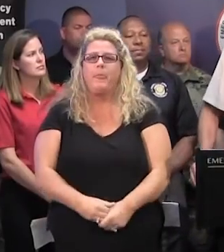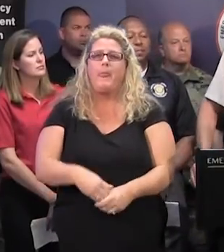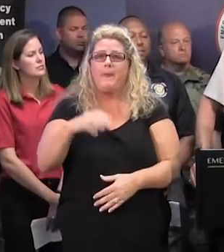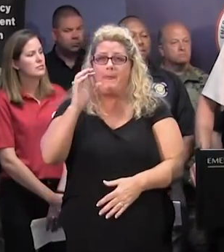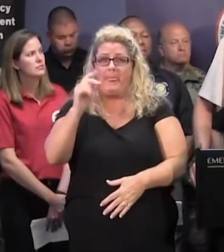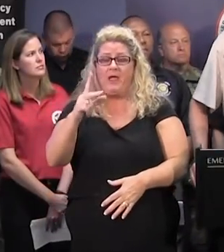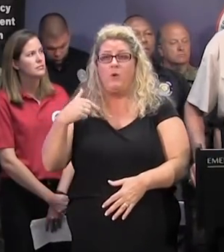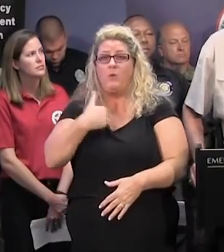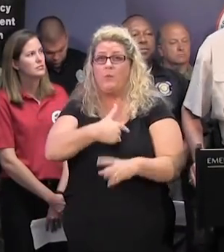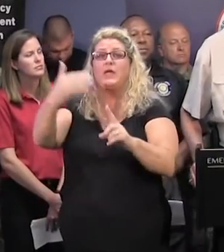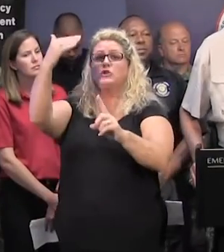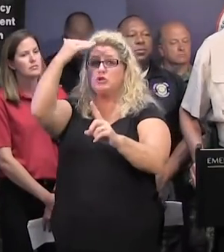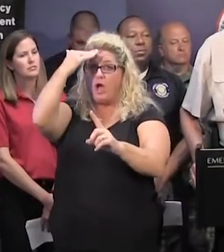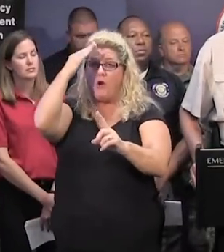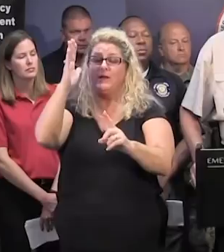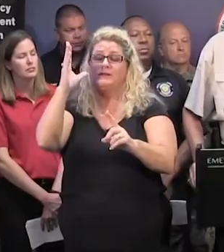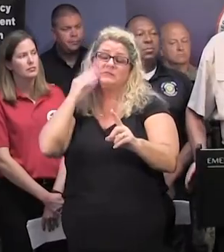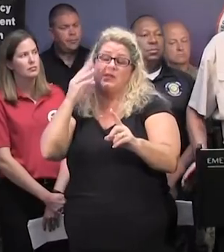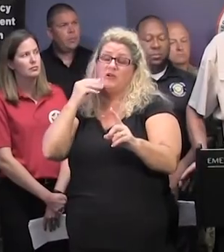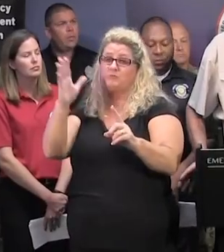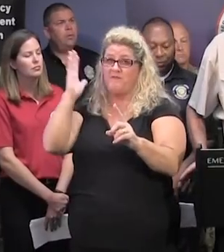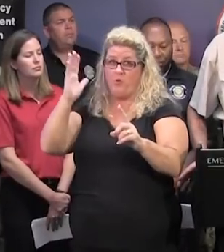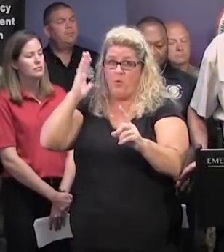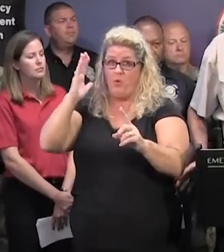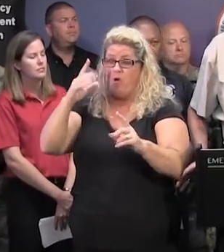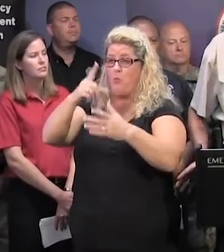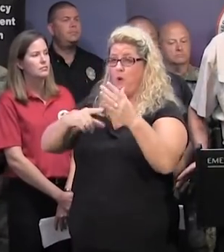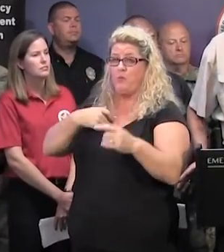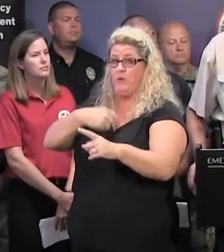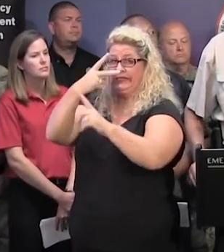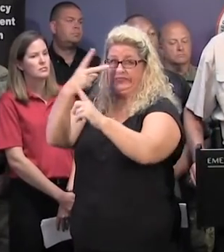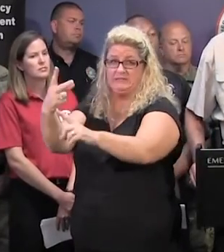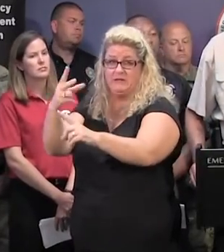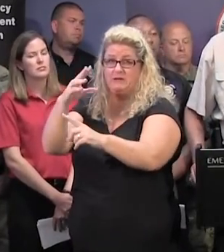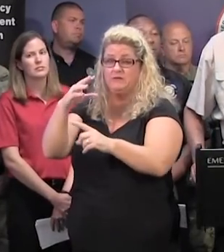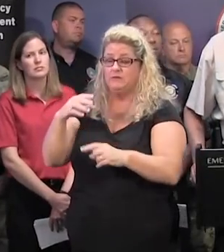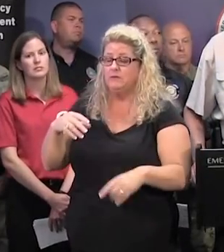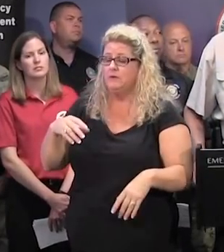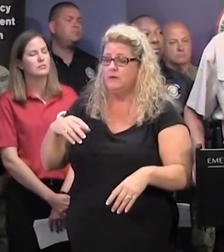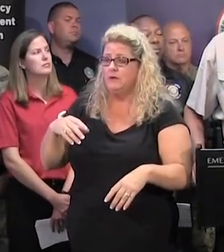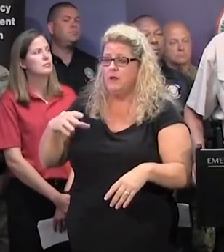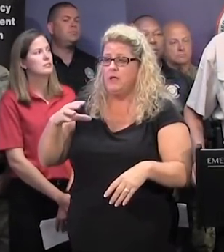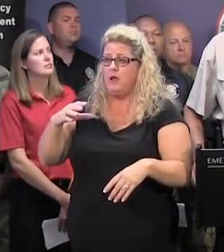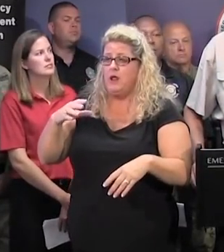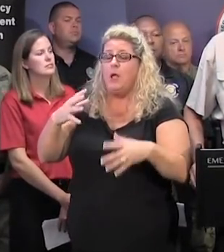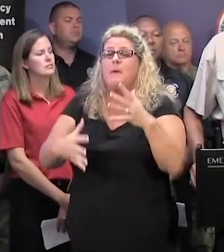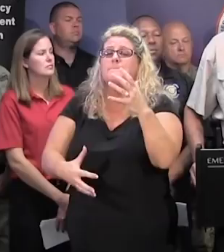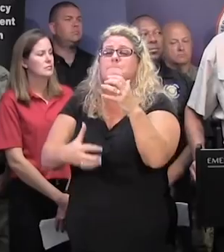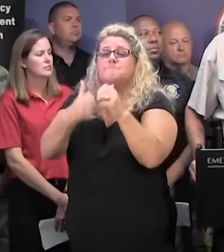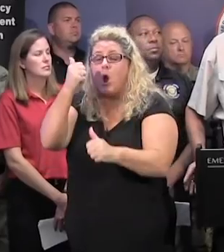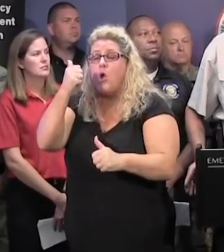Well, we know from past experience and from the models we are currently running that the highest area of